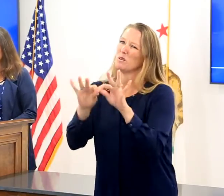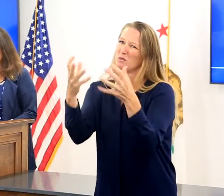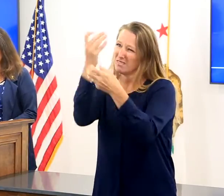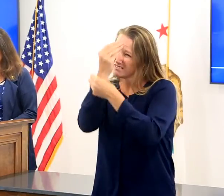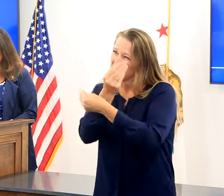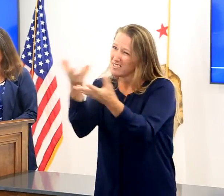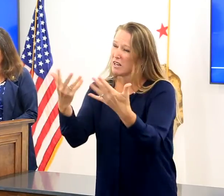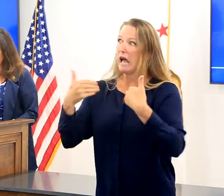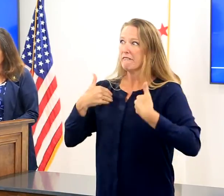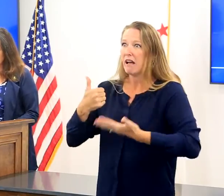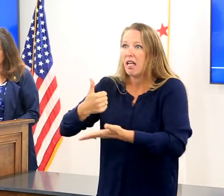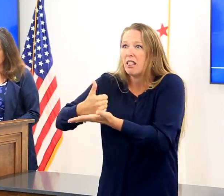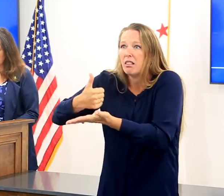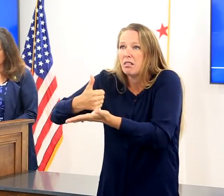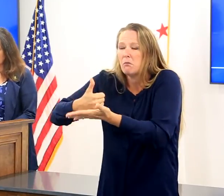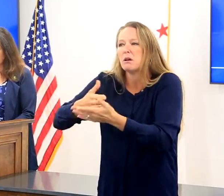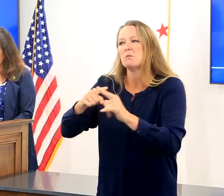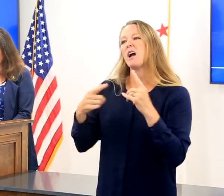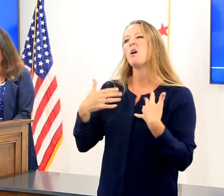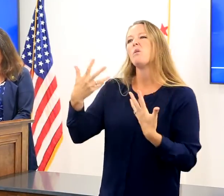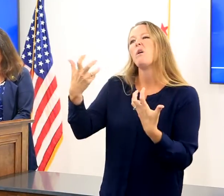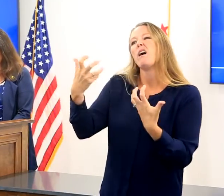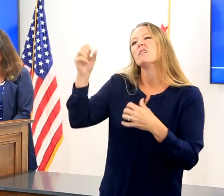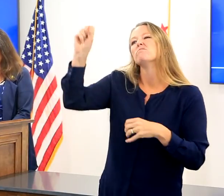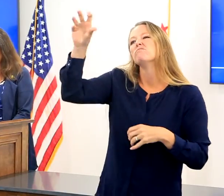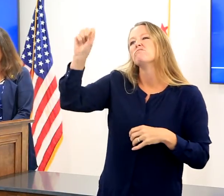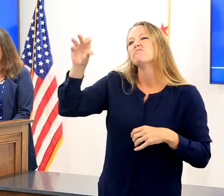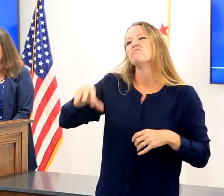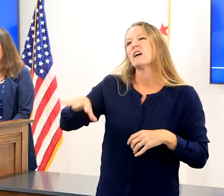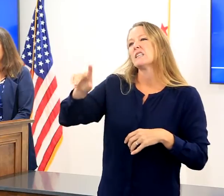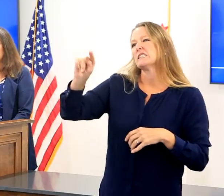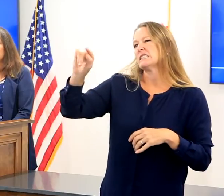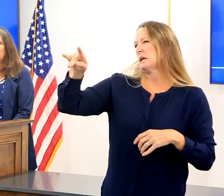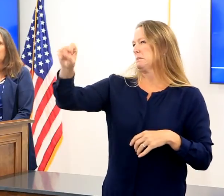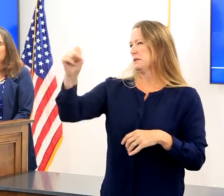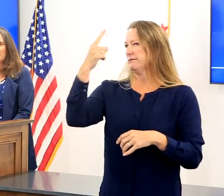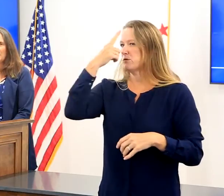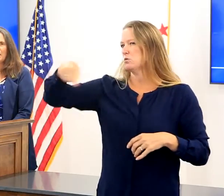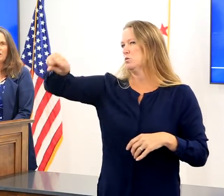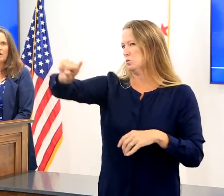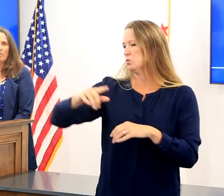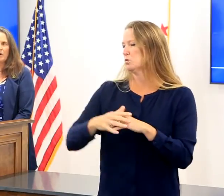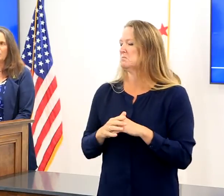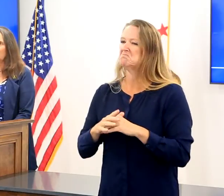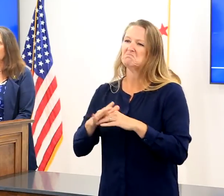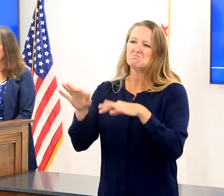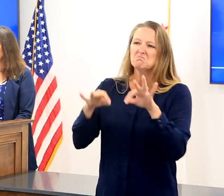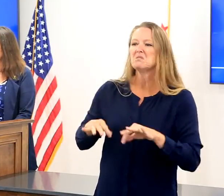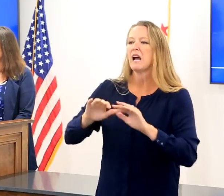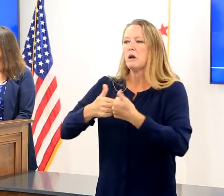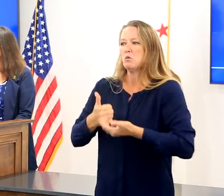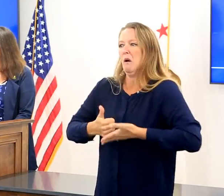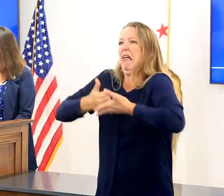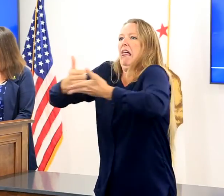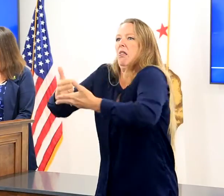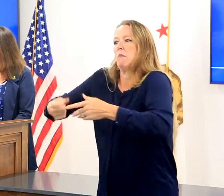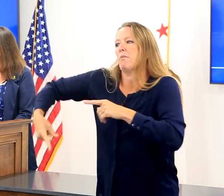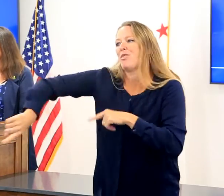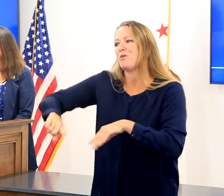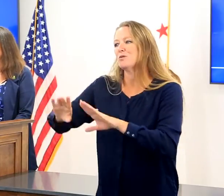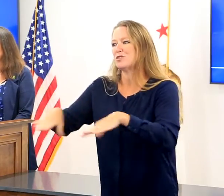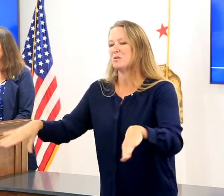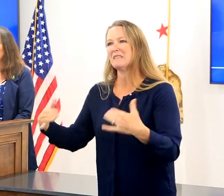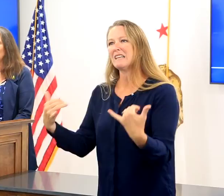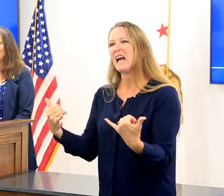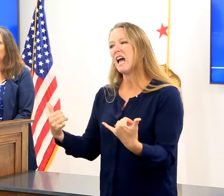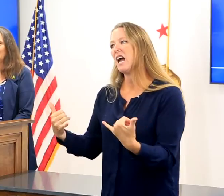I have some tips and some guidances that I'd like to provide for parents and for the community how to help our youth who are missing out on